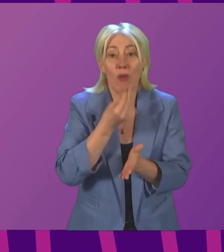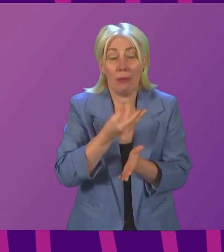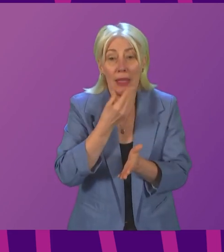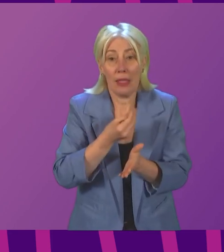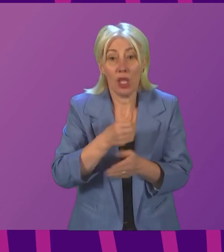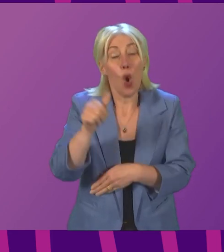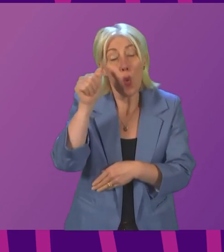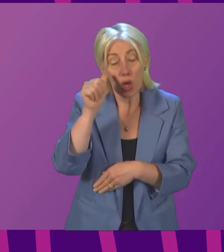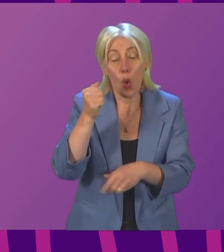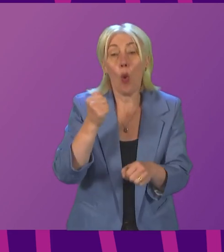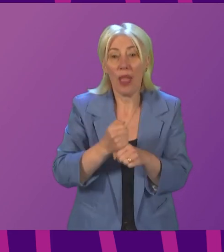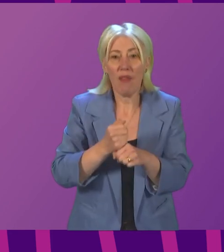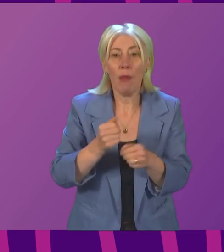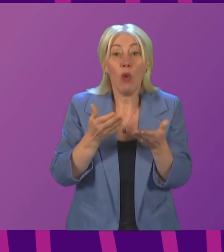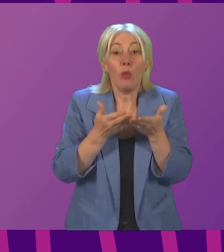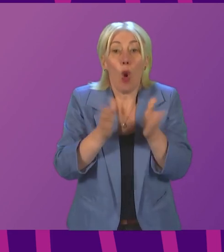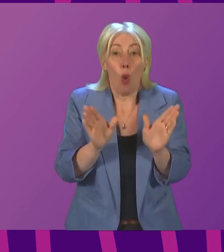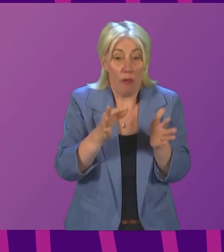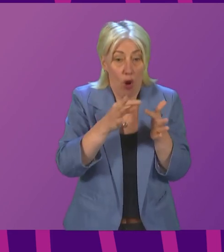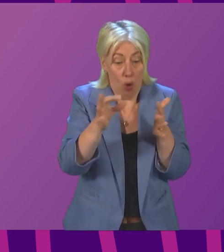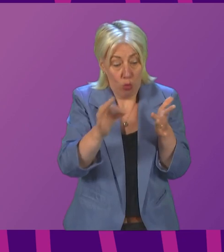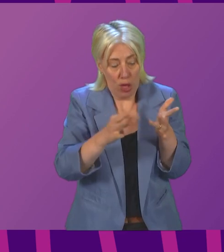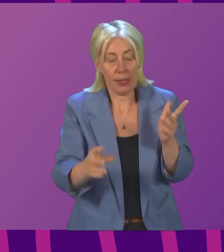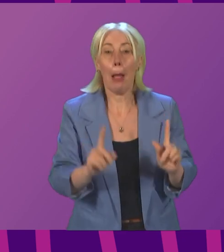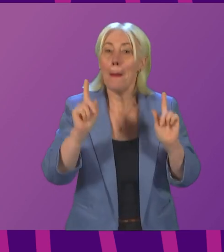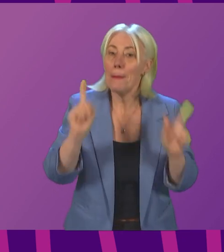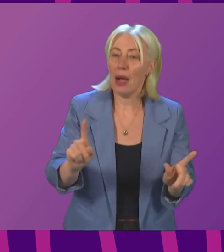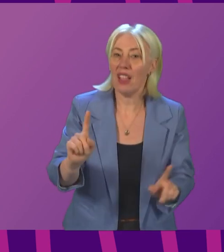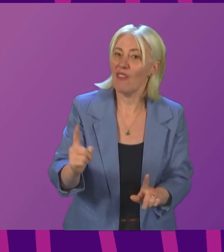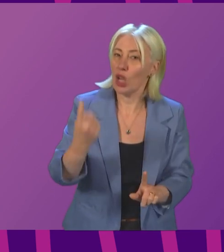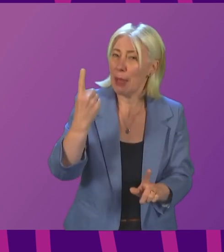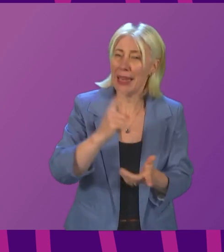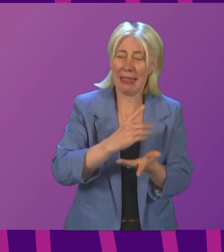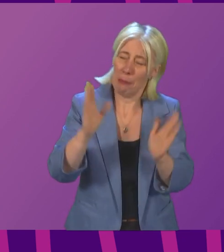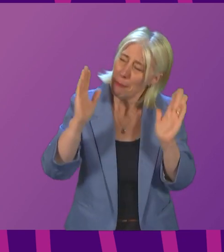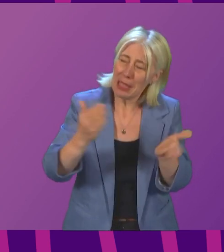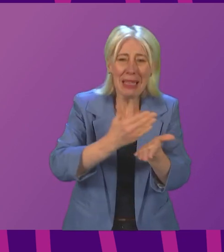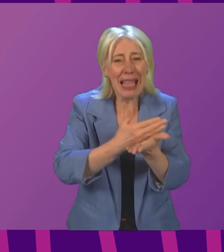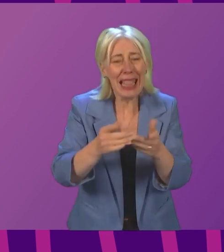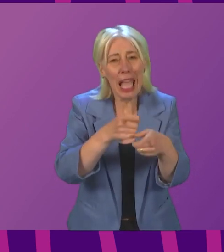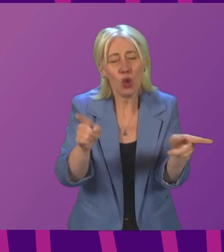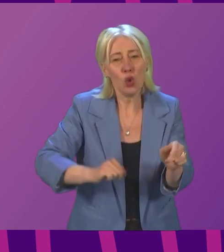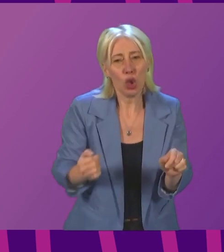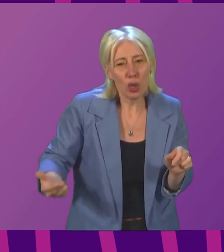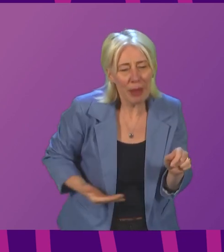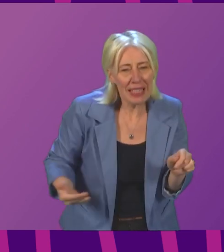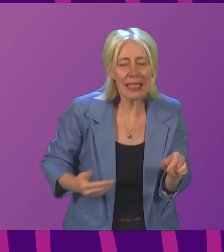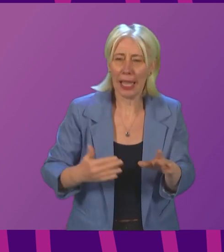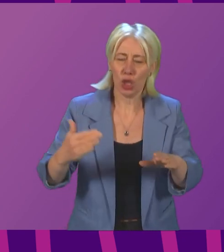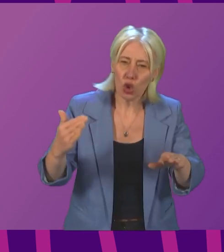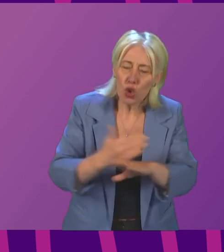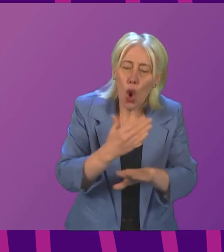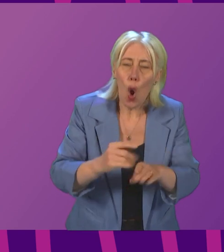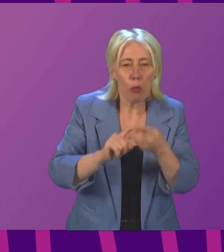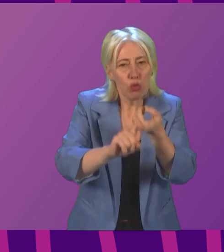wants to keep options open. But will the First Minister be clear to Scottish businesses and the jobs that depend on